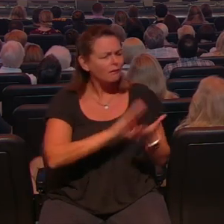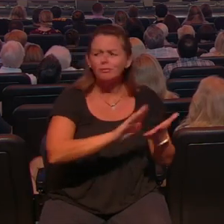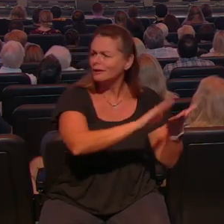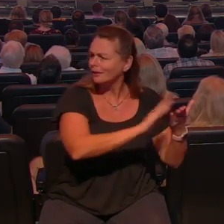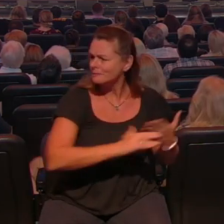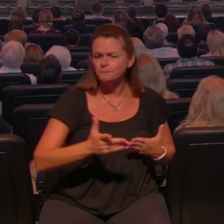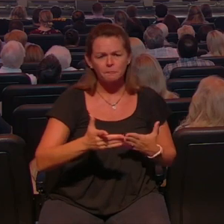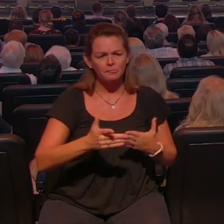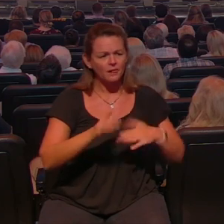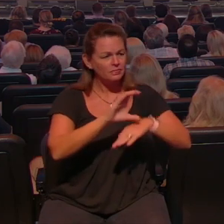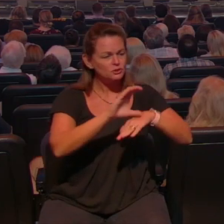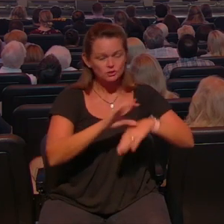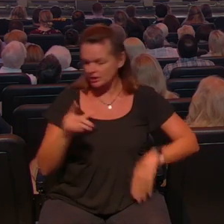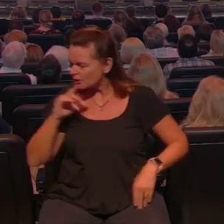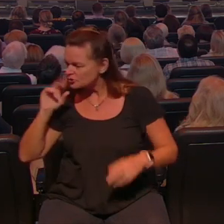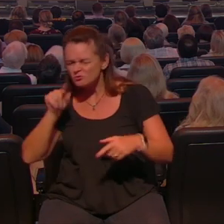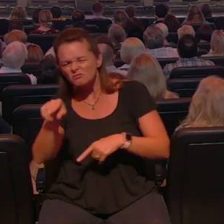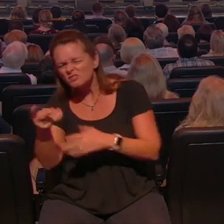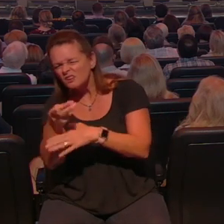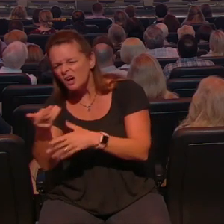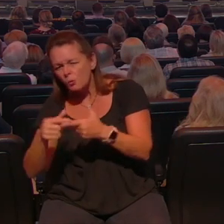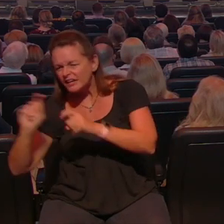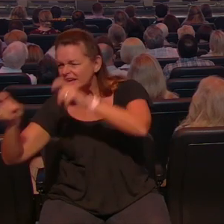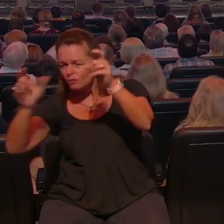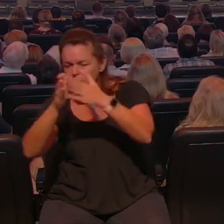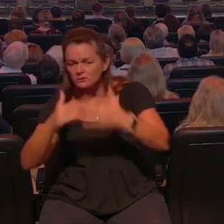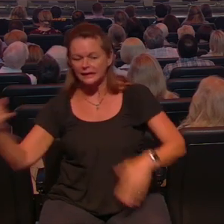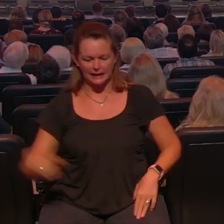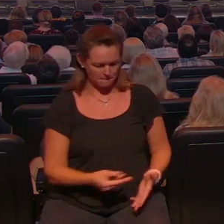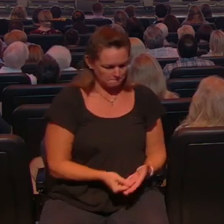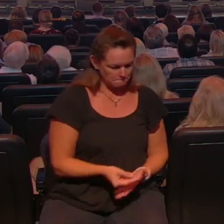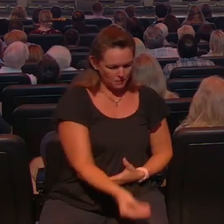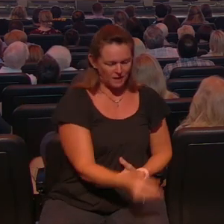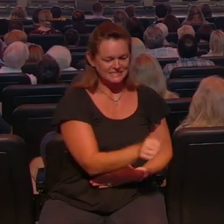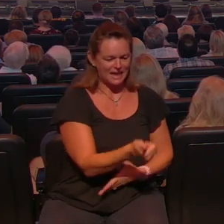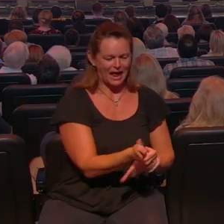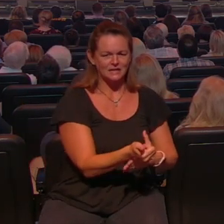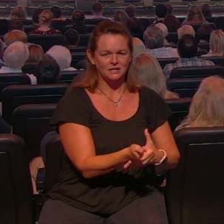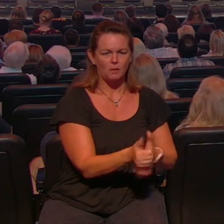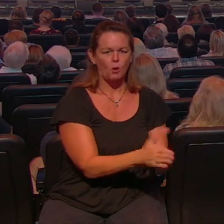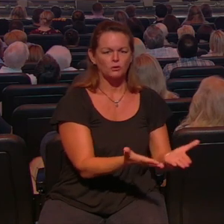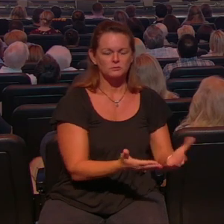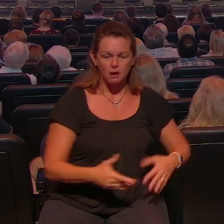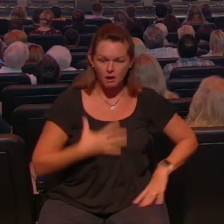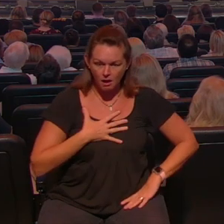and when he heard you talk about that you wanted to give the books away he came down here and paid for them she wrote me a letter and told me that